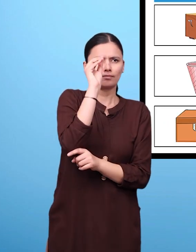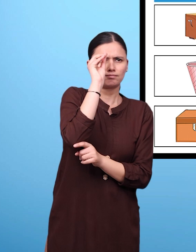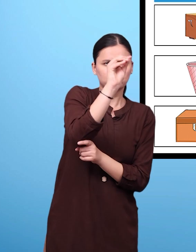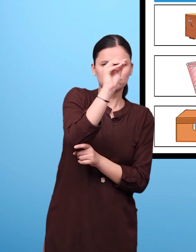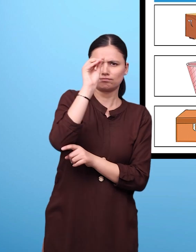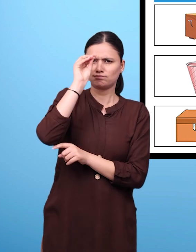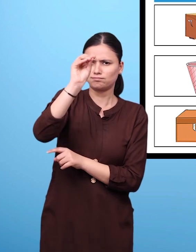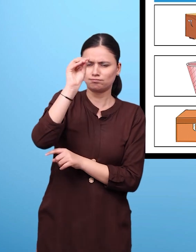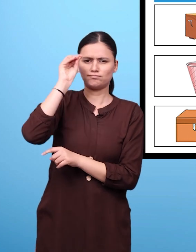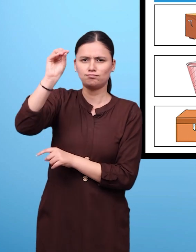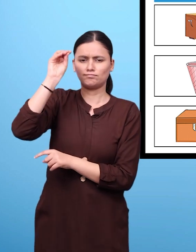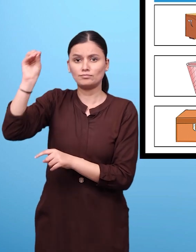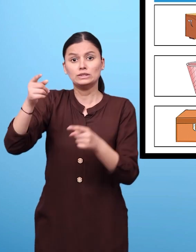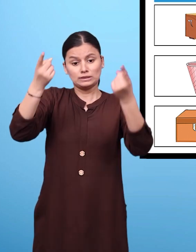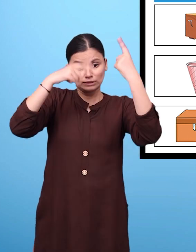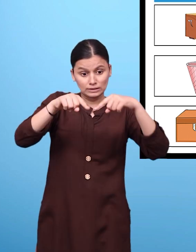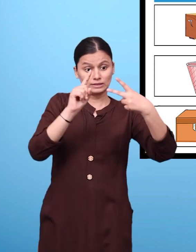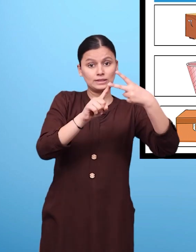Rest of the columns have to be filled by you.